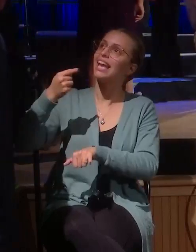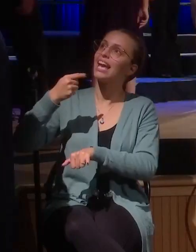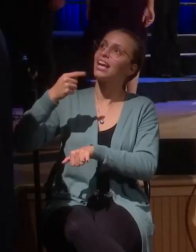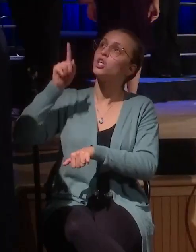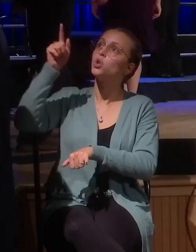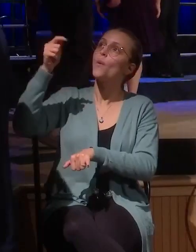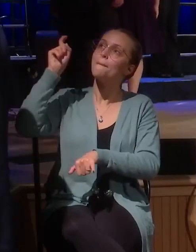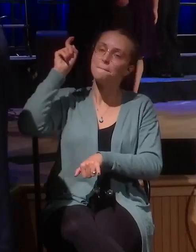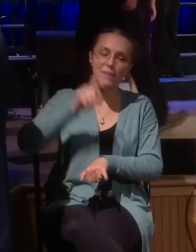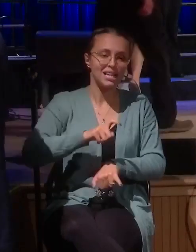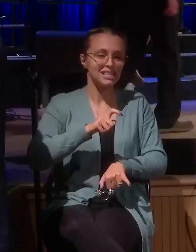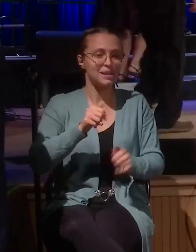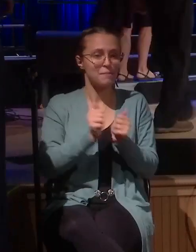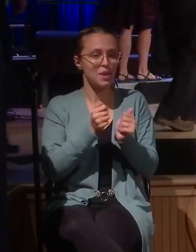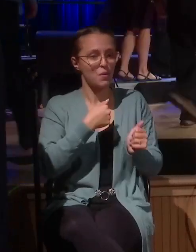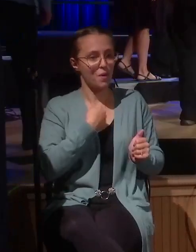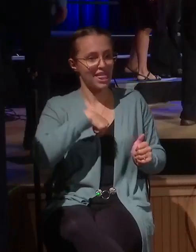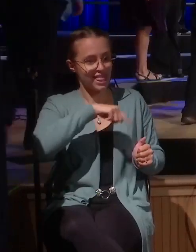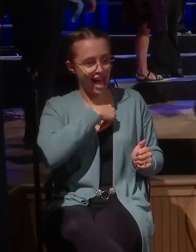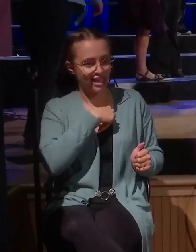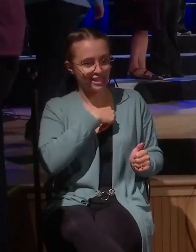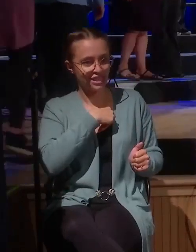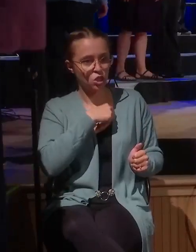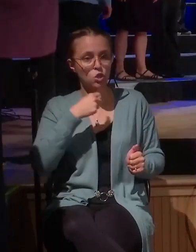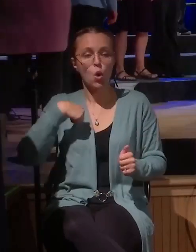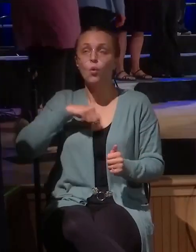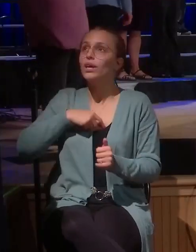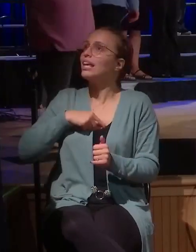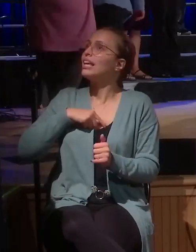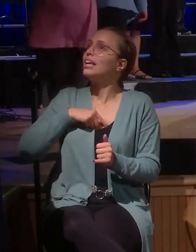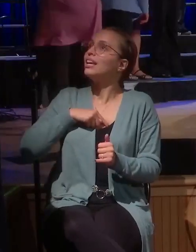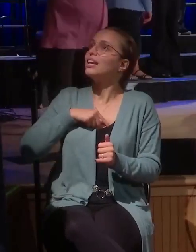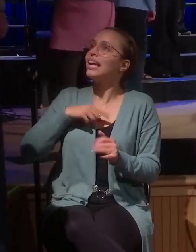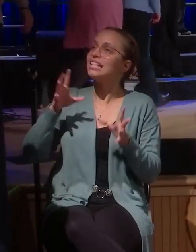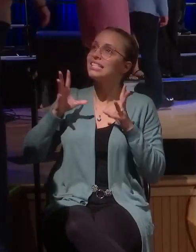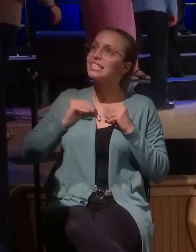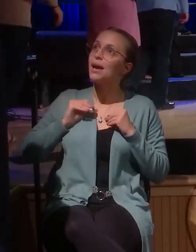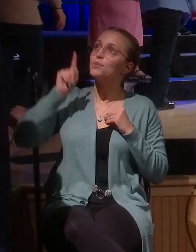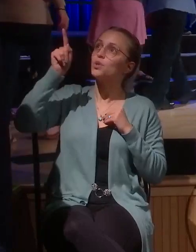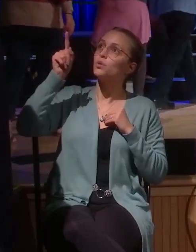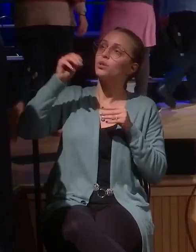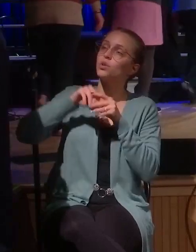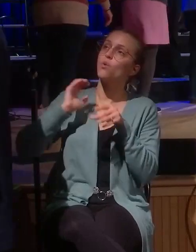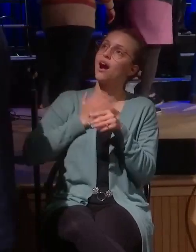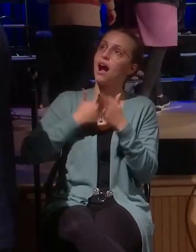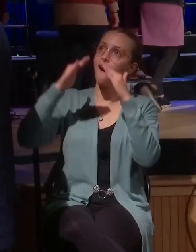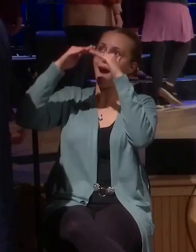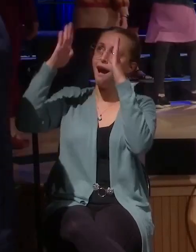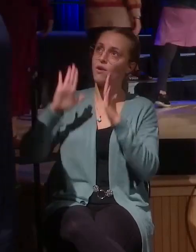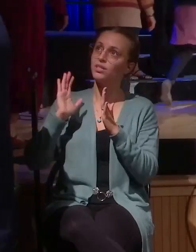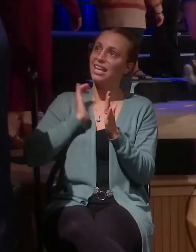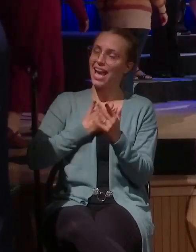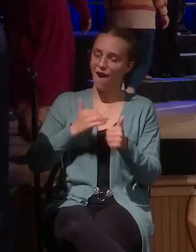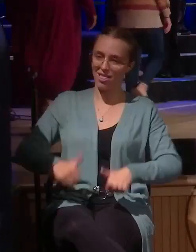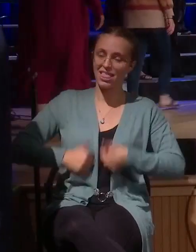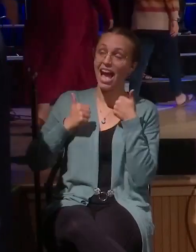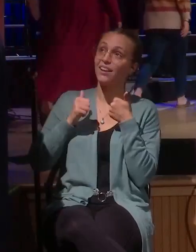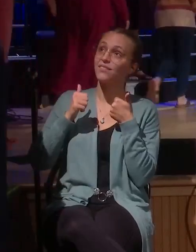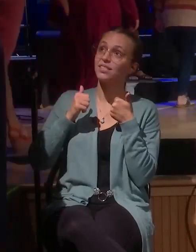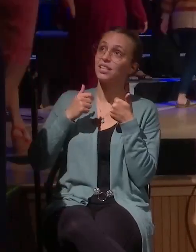for you to be in our hearts and in our house that we might repent and be like you, Lord. You have everything that we need.